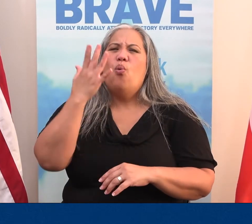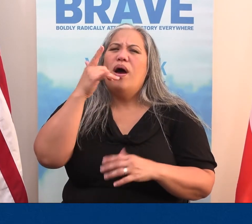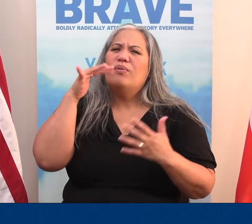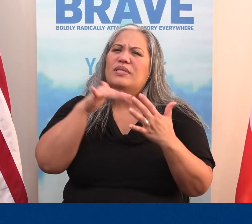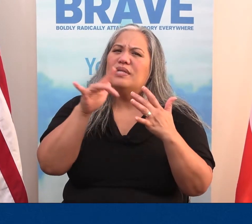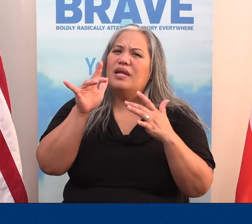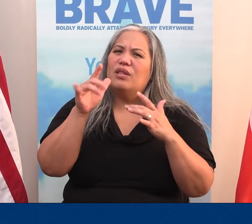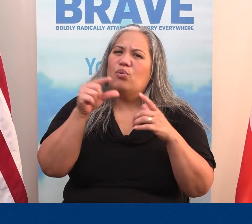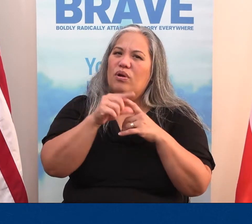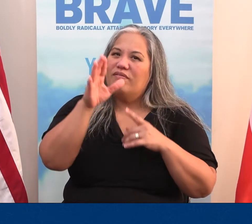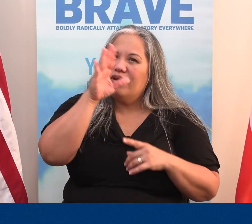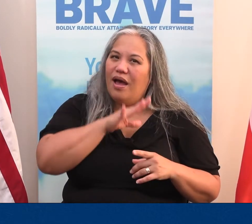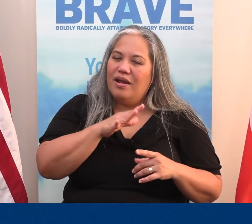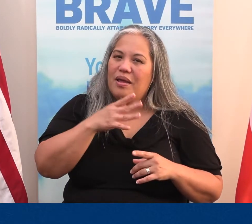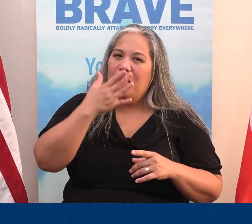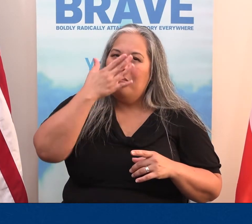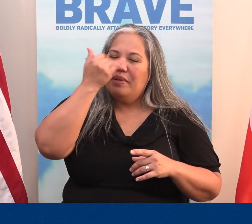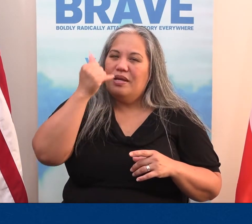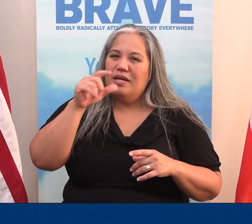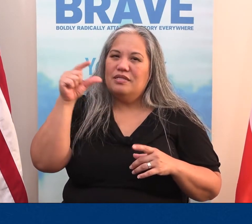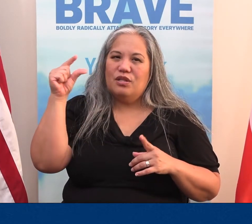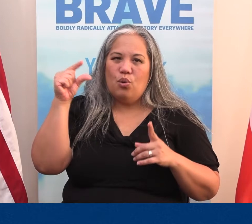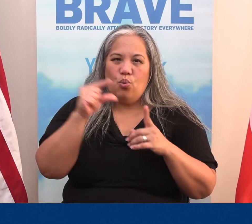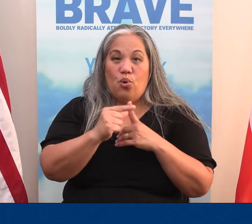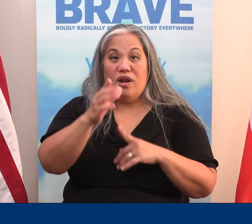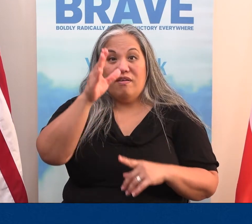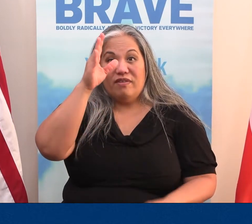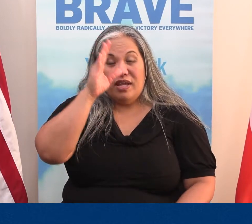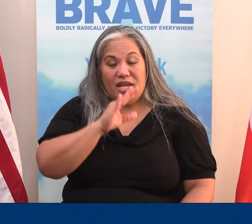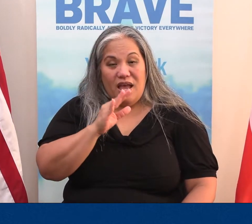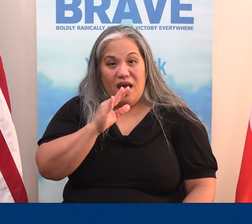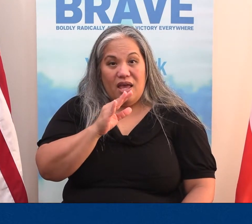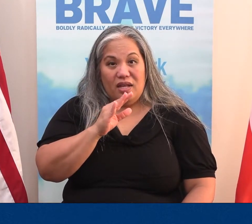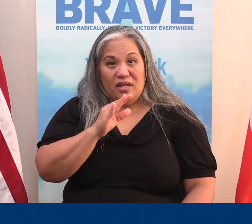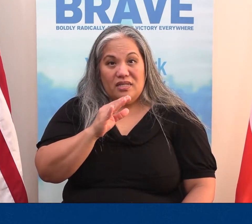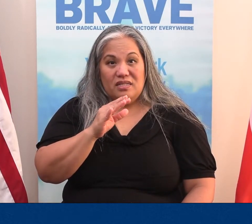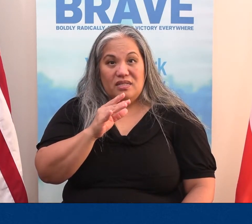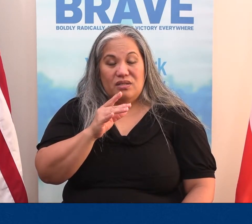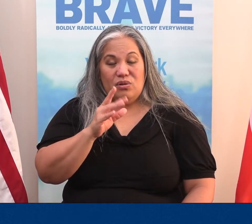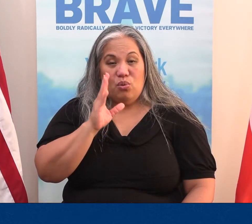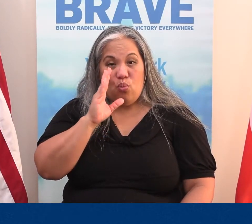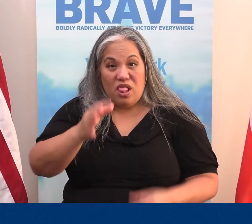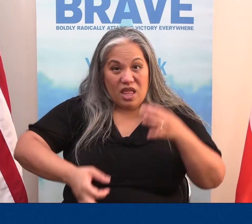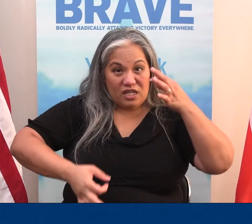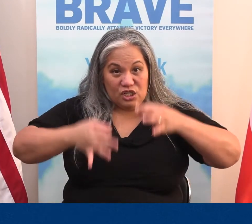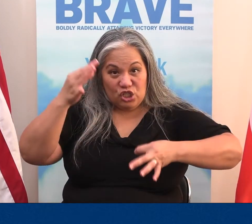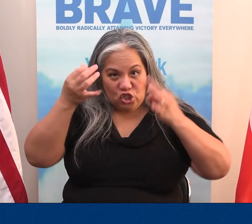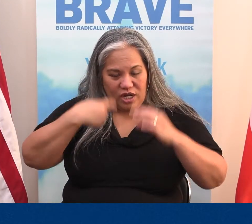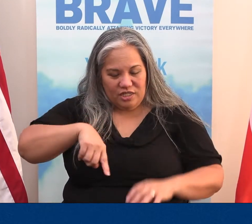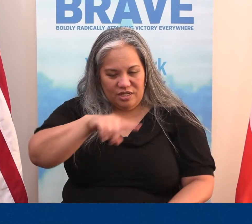Why do we study the word of God? Because the word of God is going to judge us.